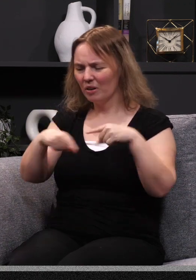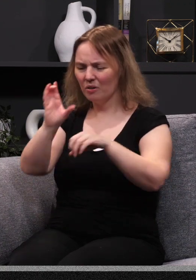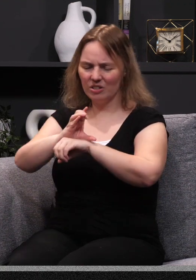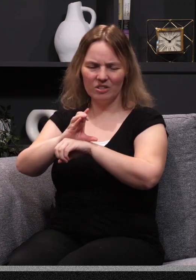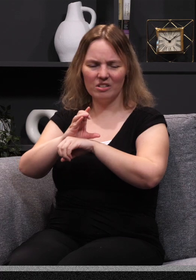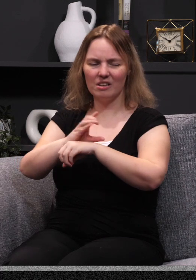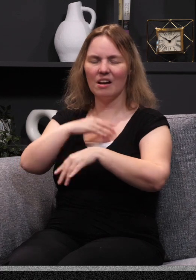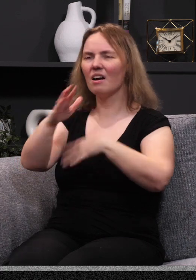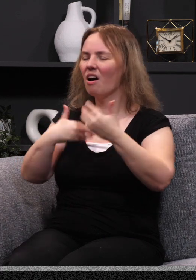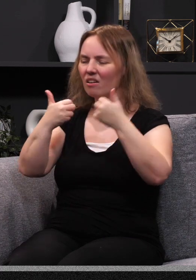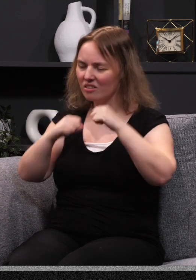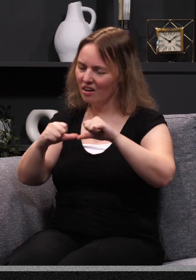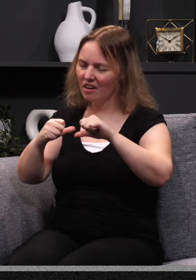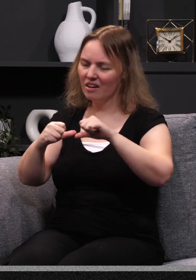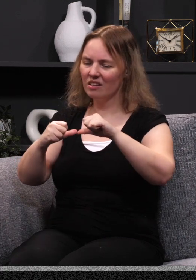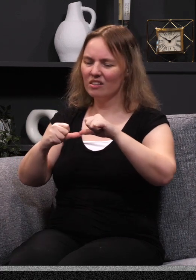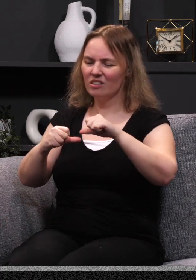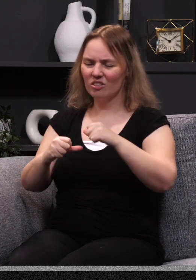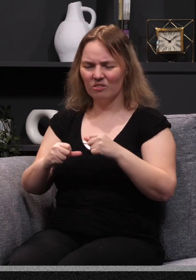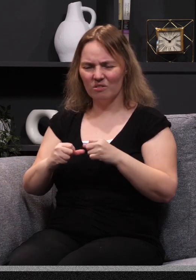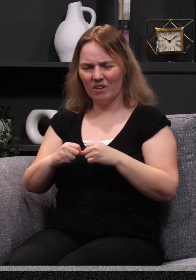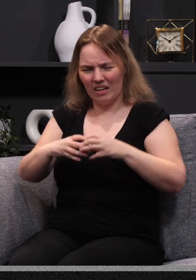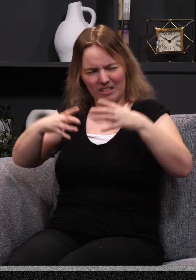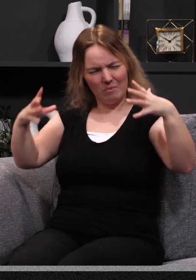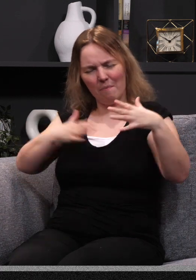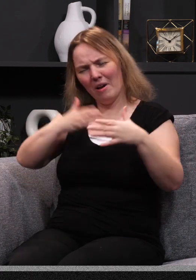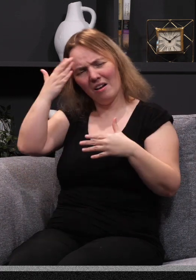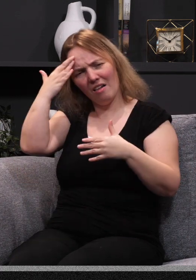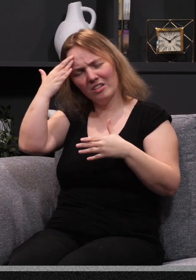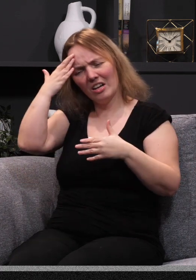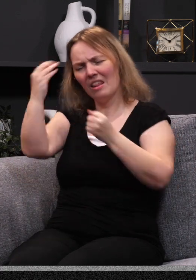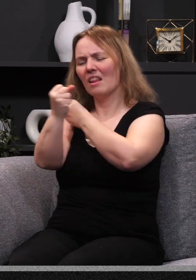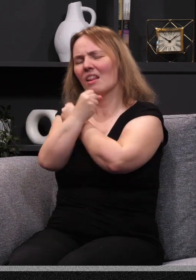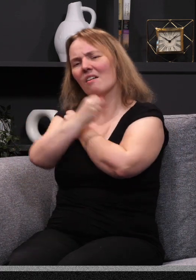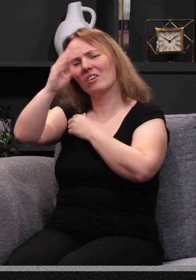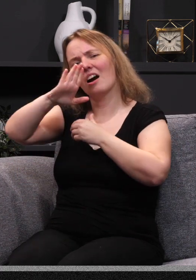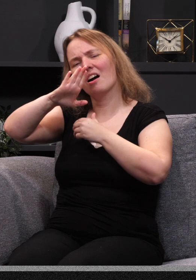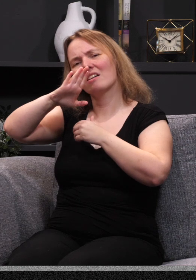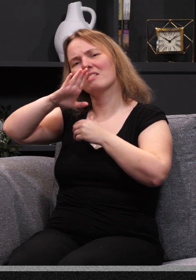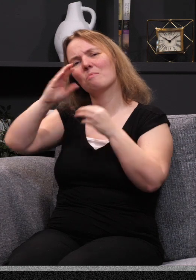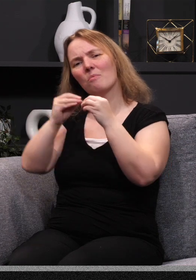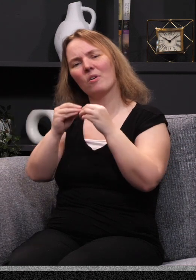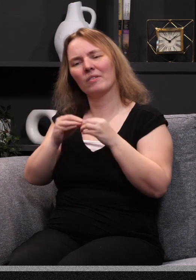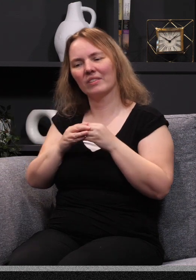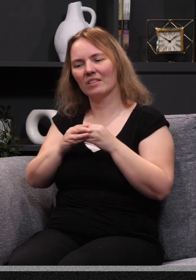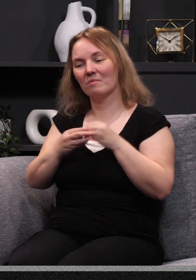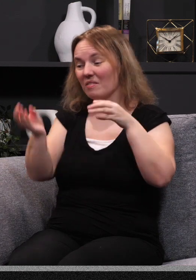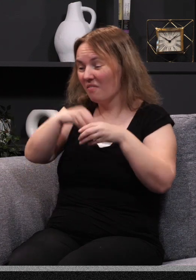we attend classes or attend church and all in the effort of just trying to grow my knowledge of God or trying to love God more. You know, we do more things